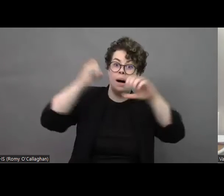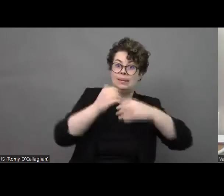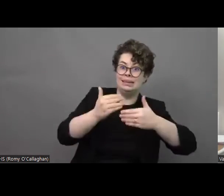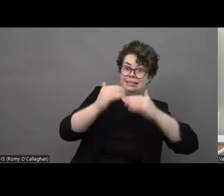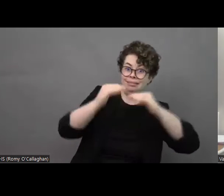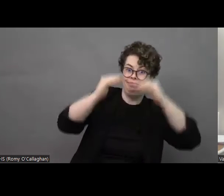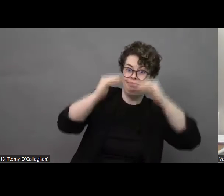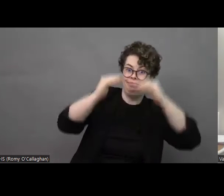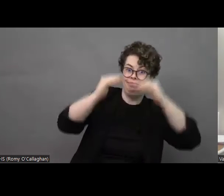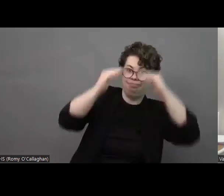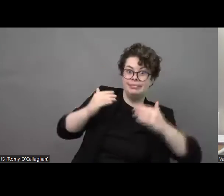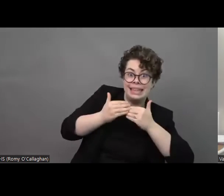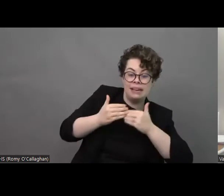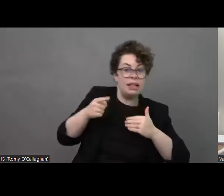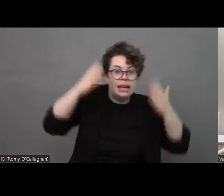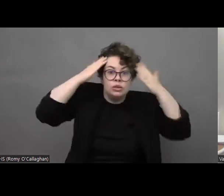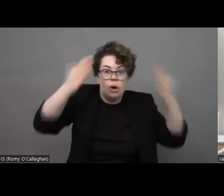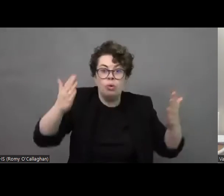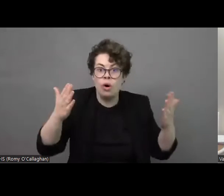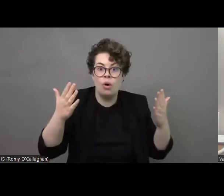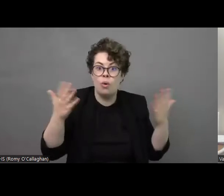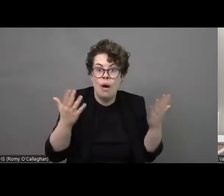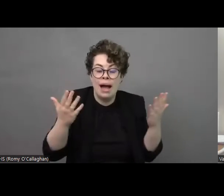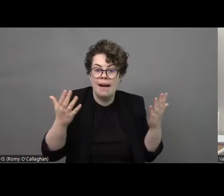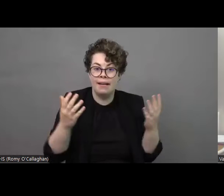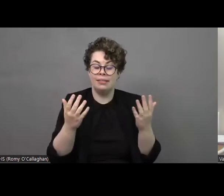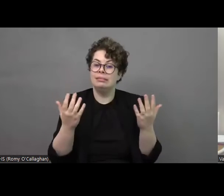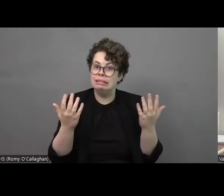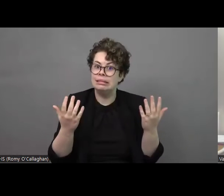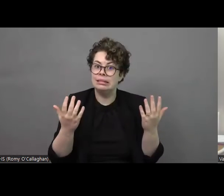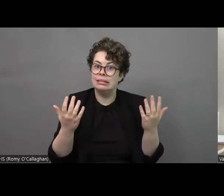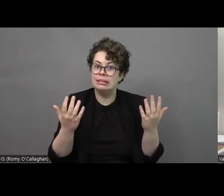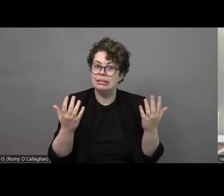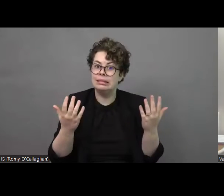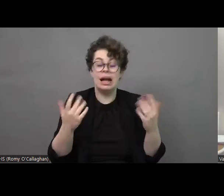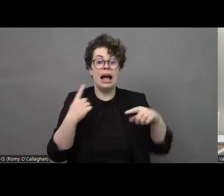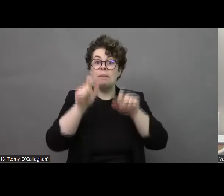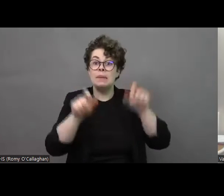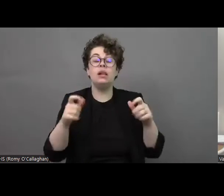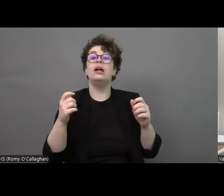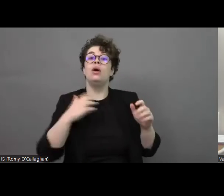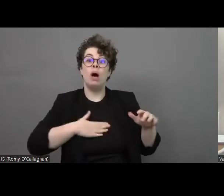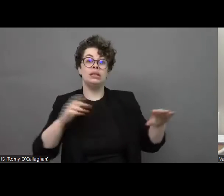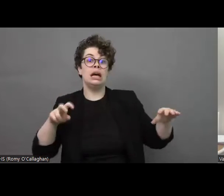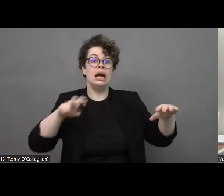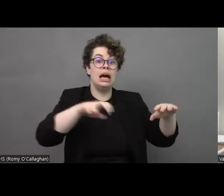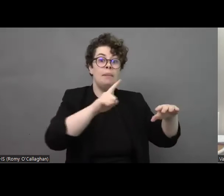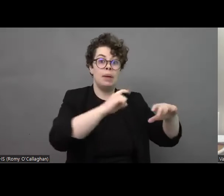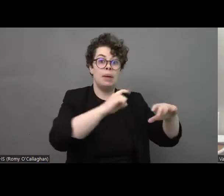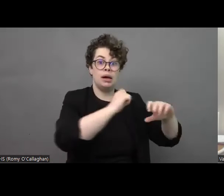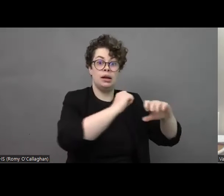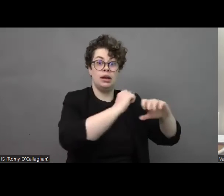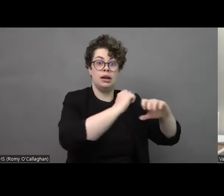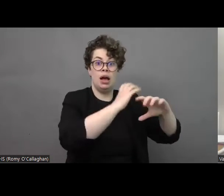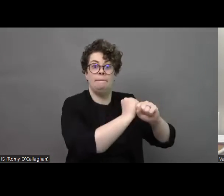you that there are cases when people die in bomb shelters because they're blocked there and there is there is no